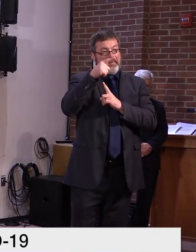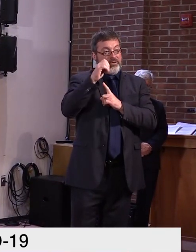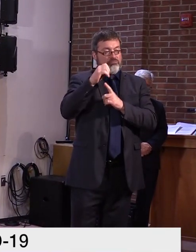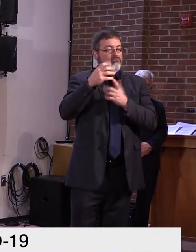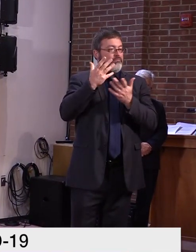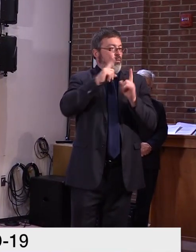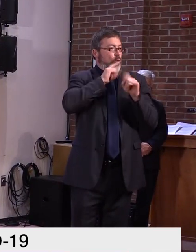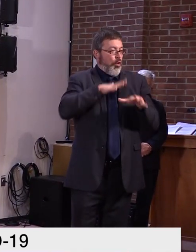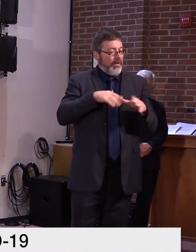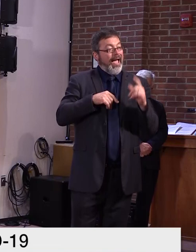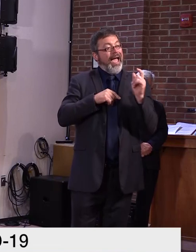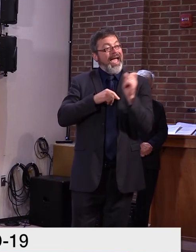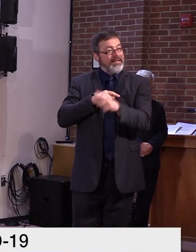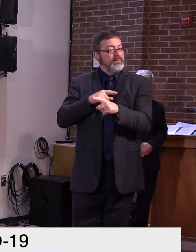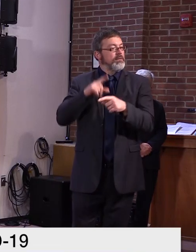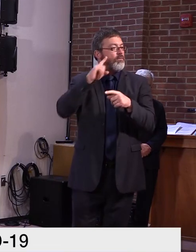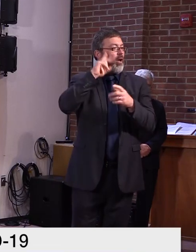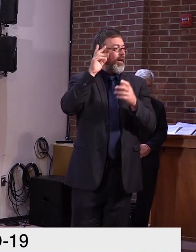Uh,